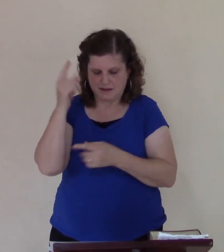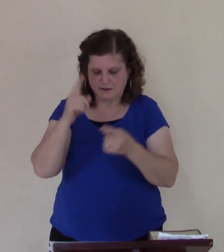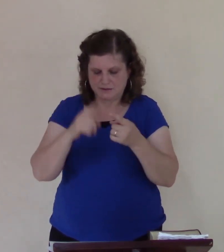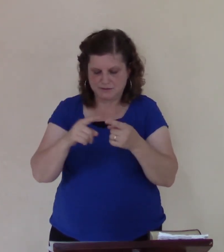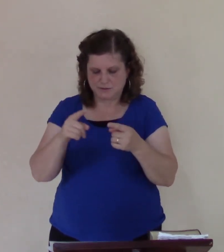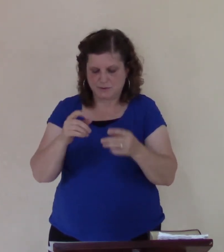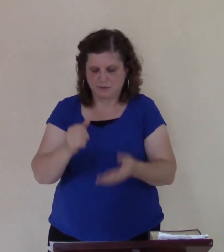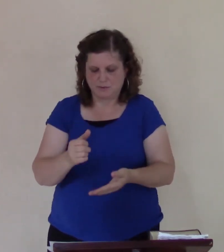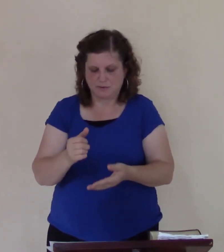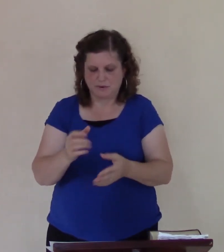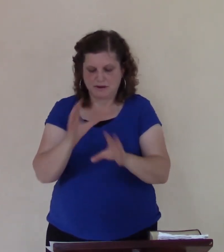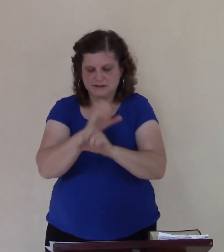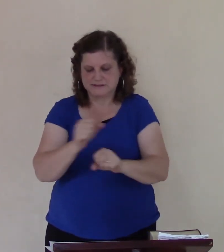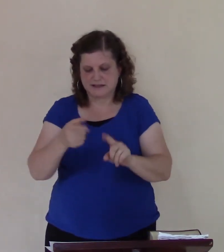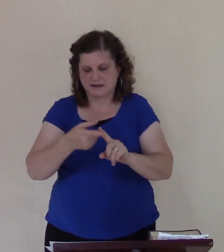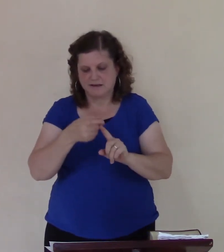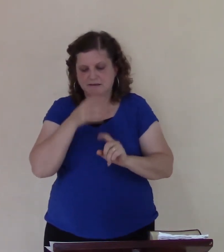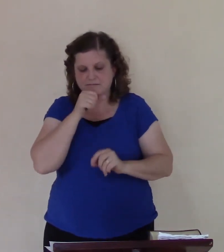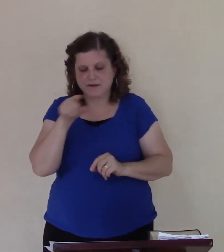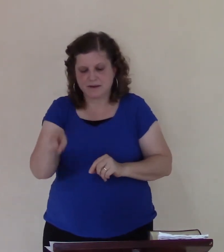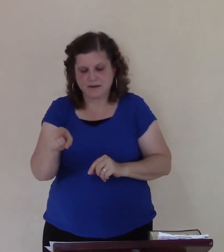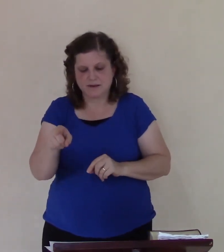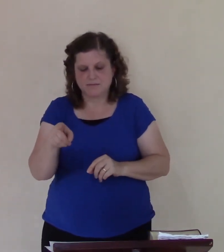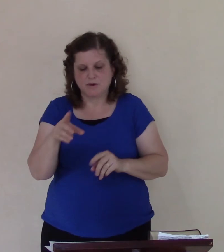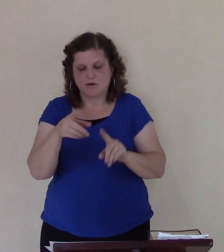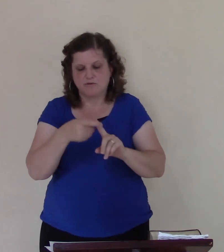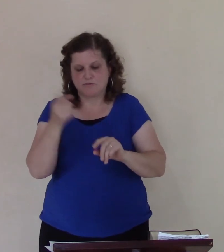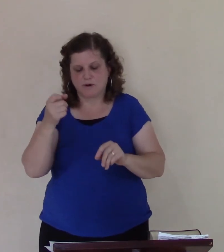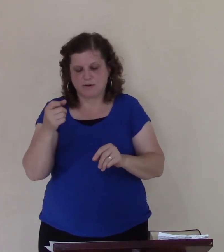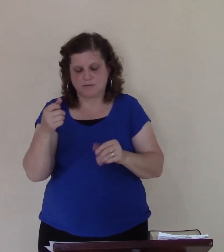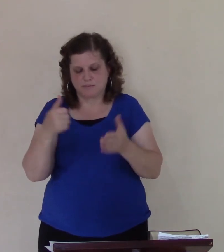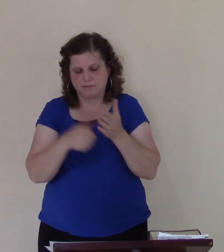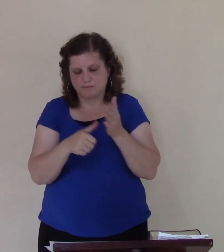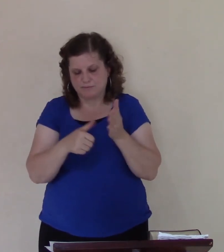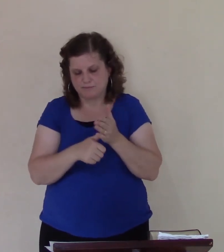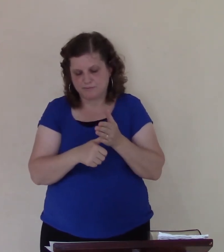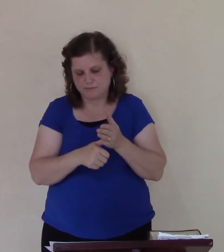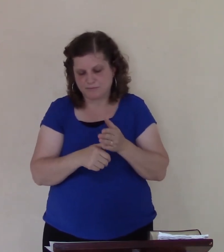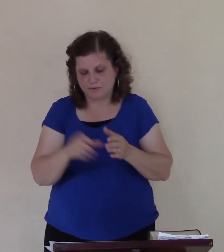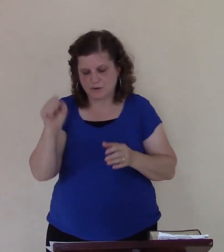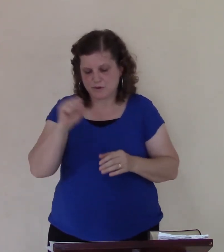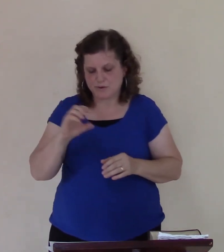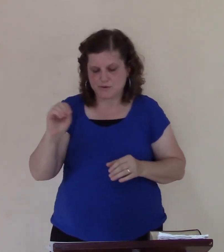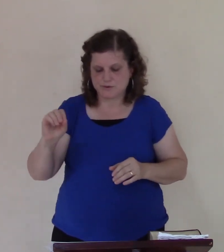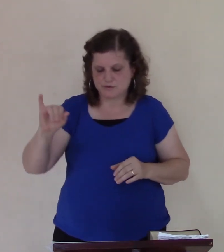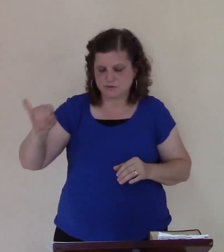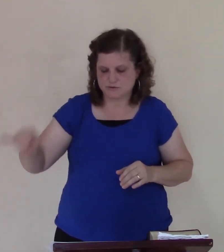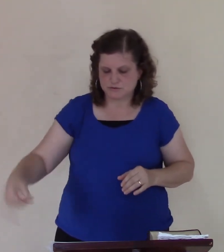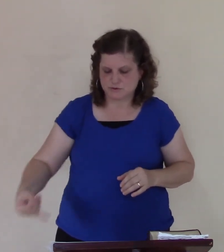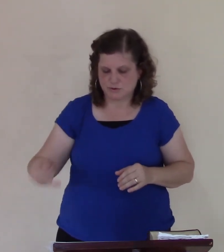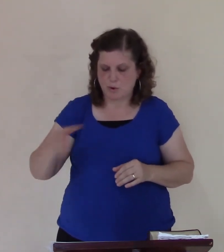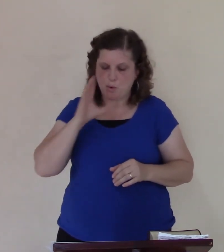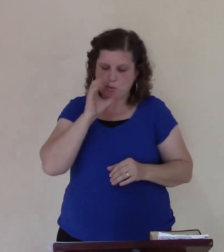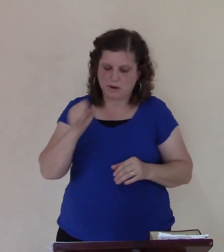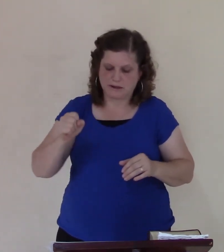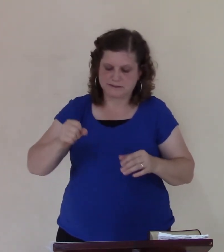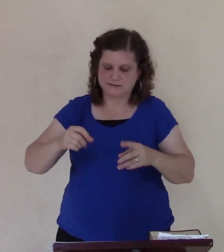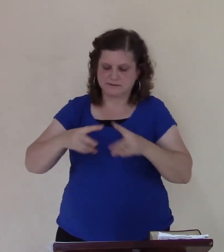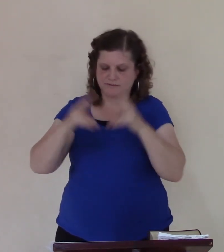not for the Lord that group thankful to see the Jonah who made it to grow was that